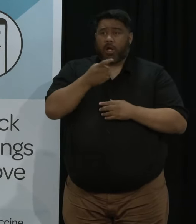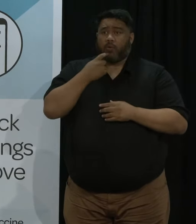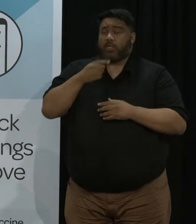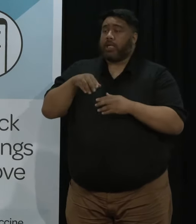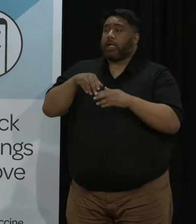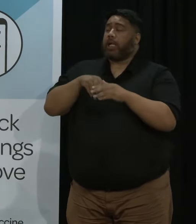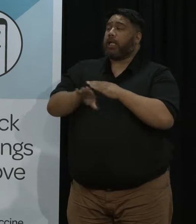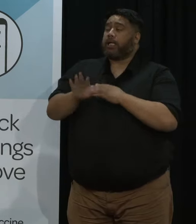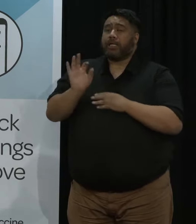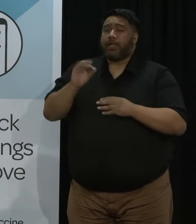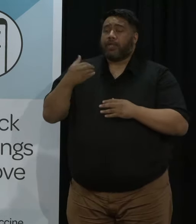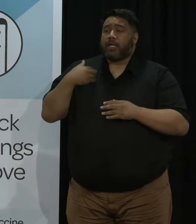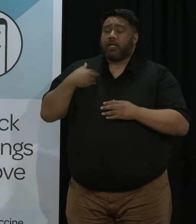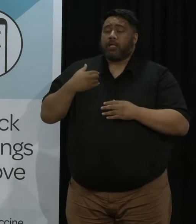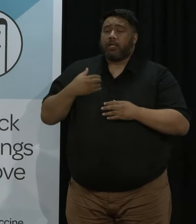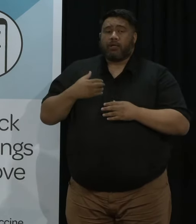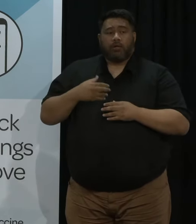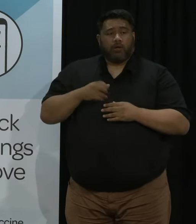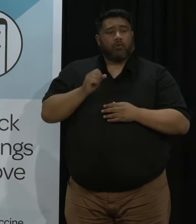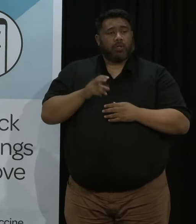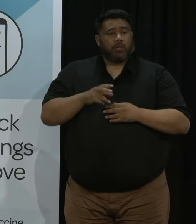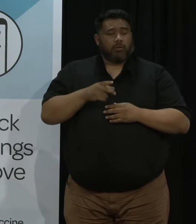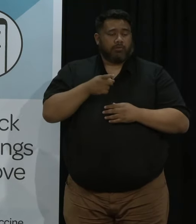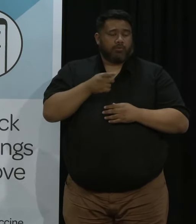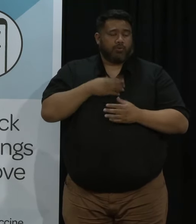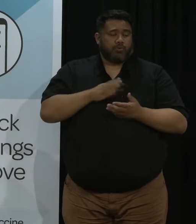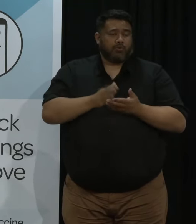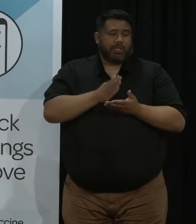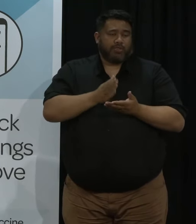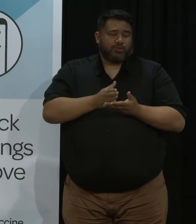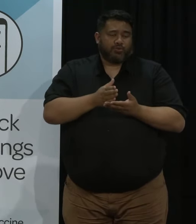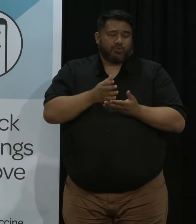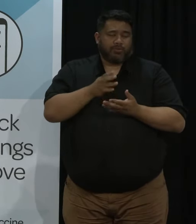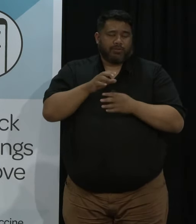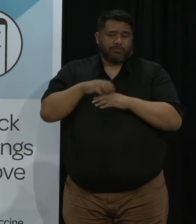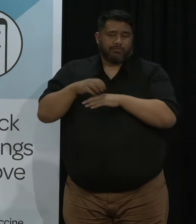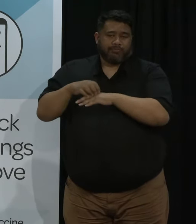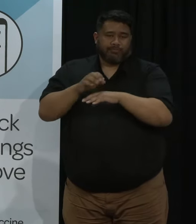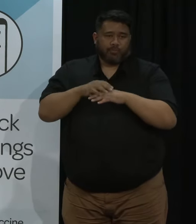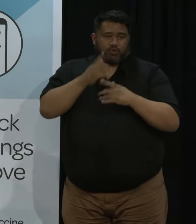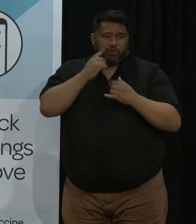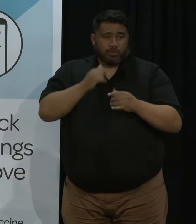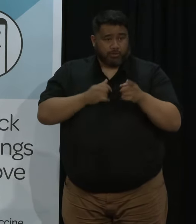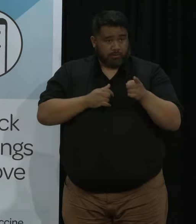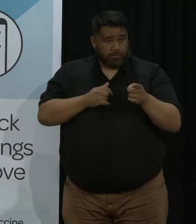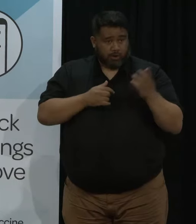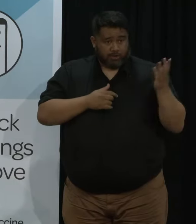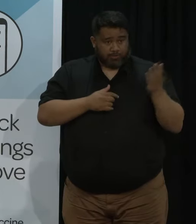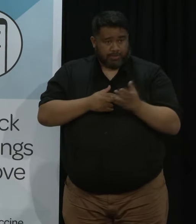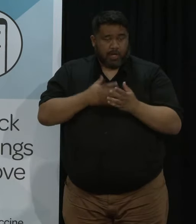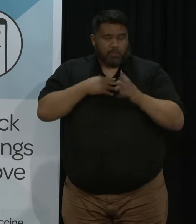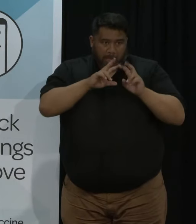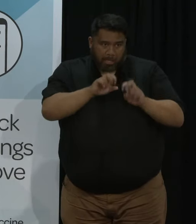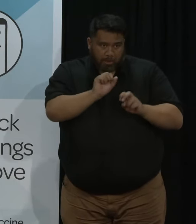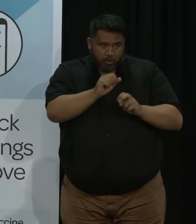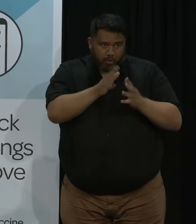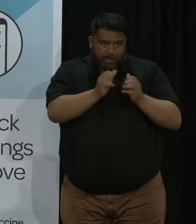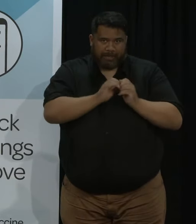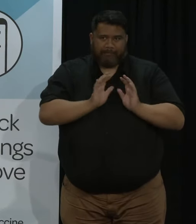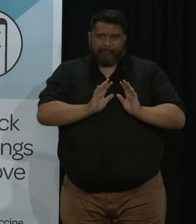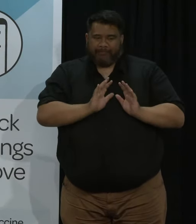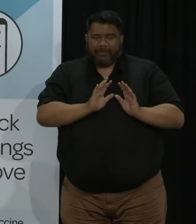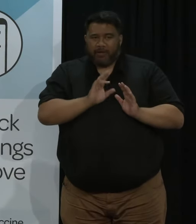checked okay so this is where we want to make sure that people are checking they were hospitality venues I don't mean to pry into your weekend